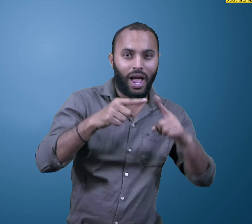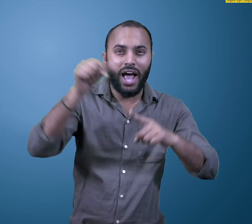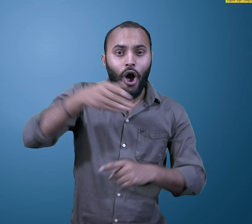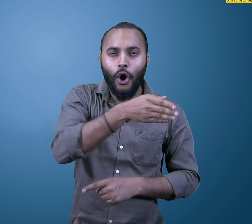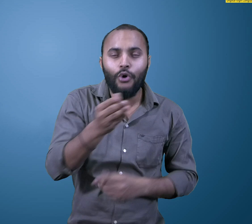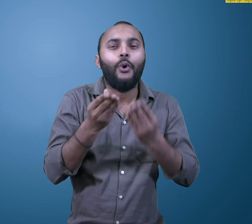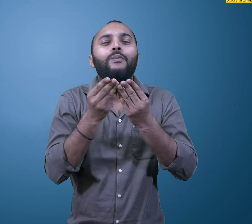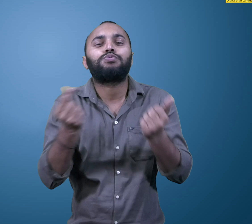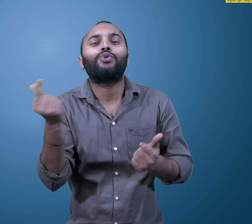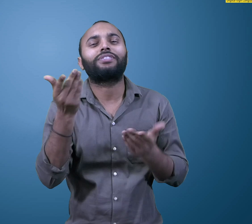are useful solvents.